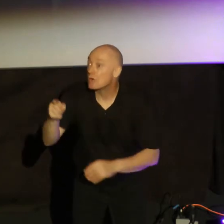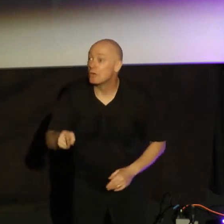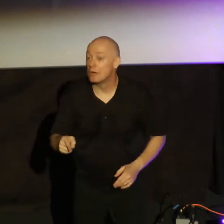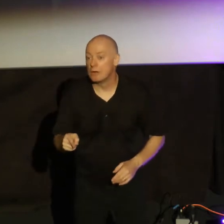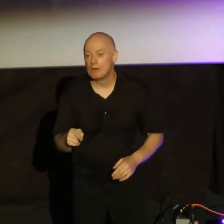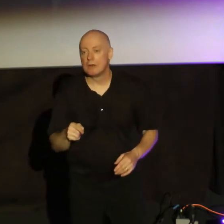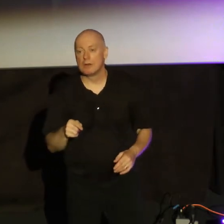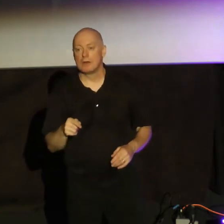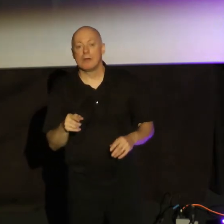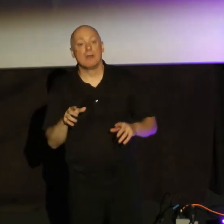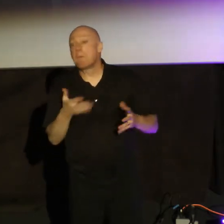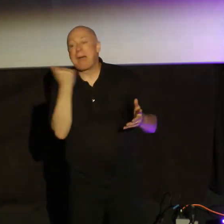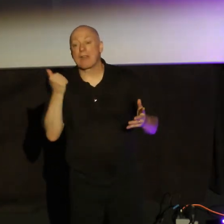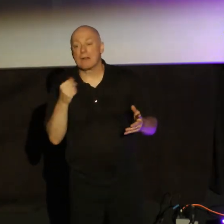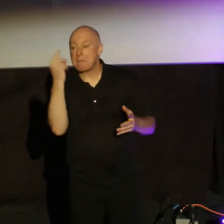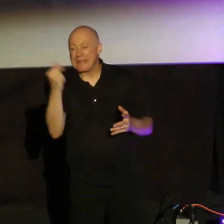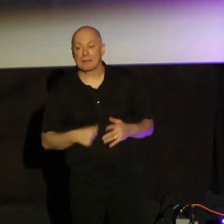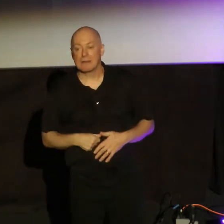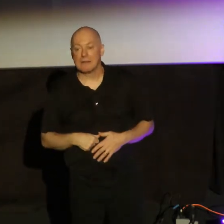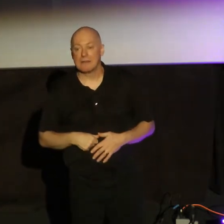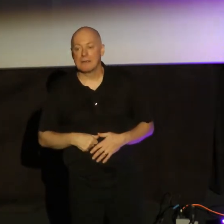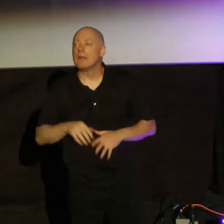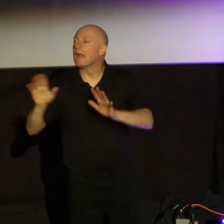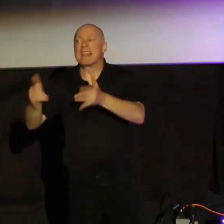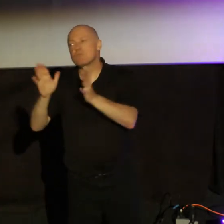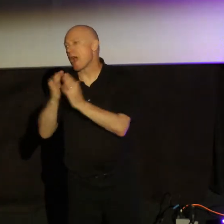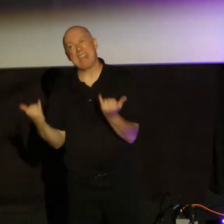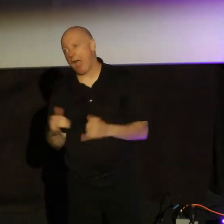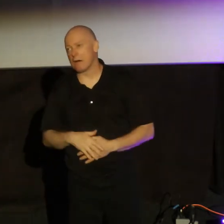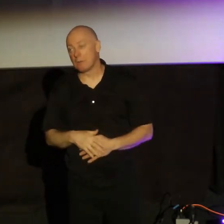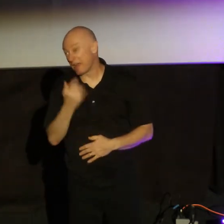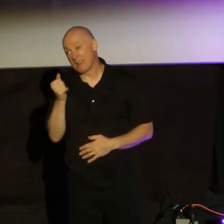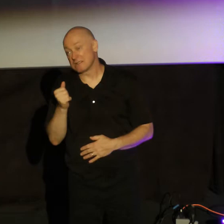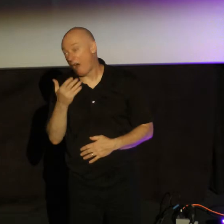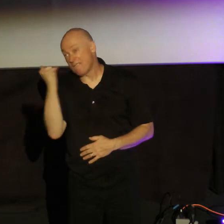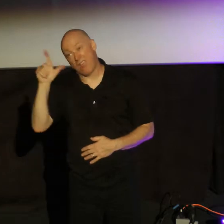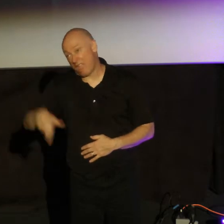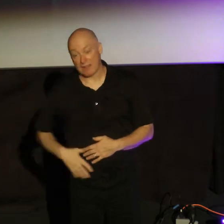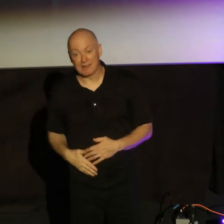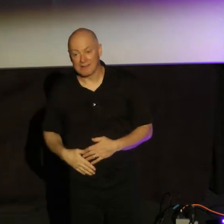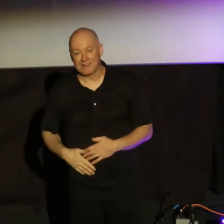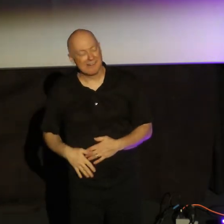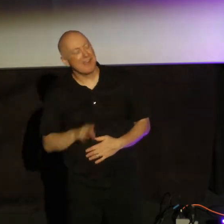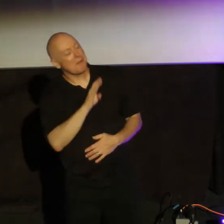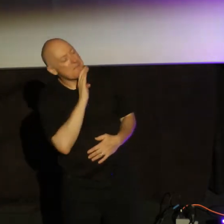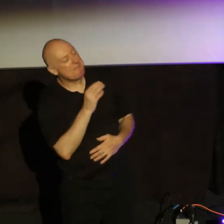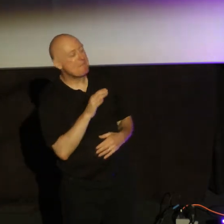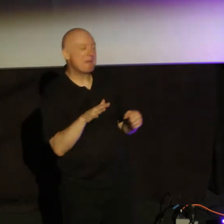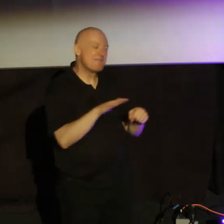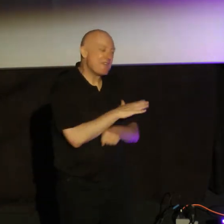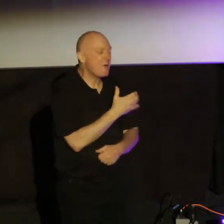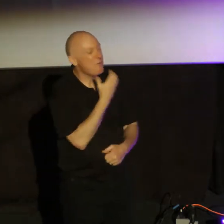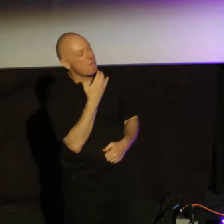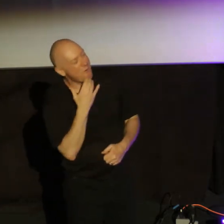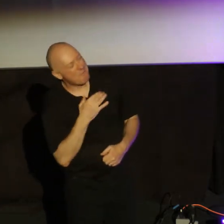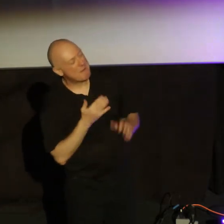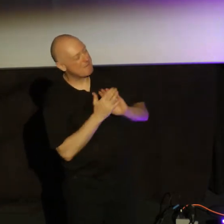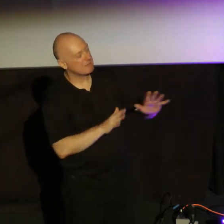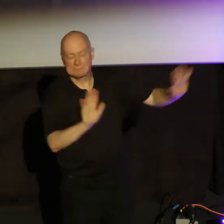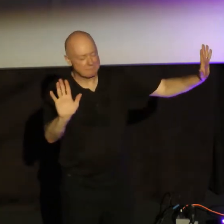I pray right there for them. Because I will not remember after. I'm not content to say be warm and filled and at peace. We're going to pray right there.